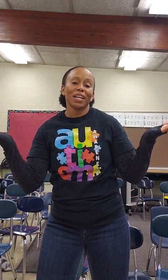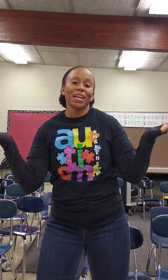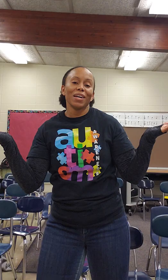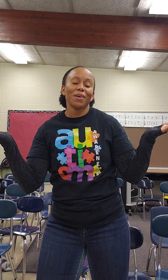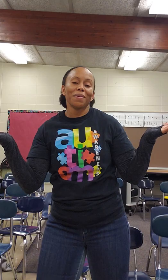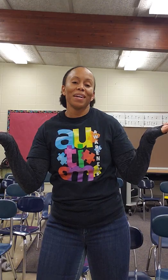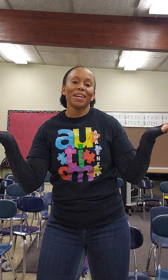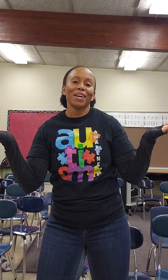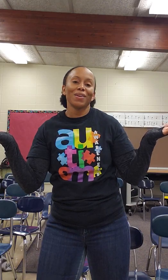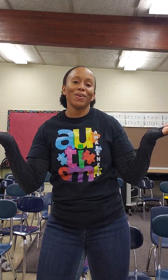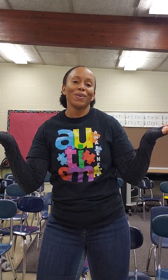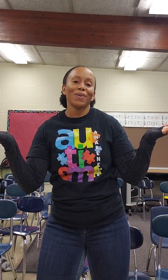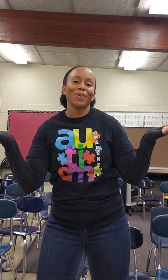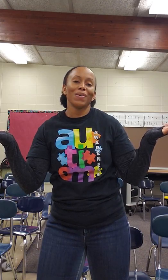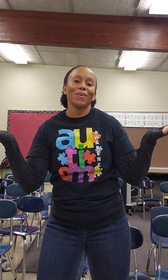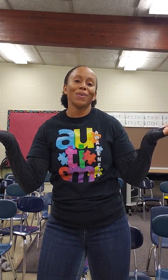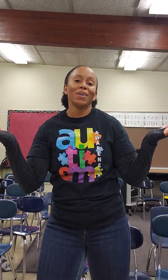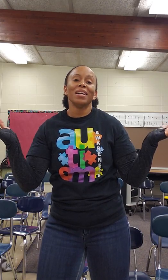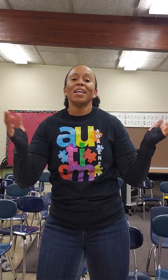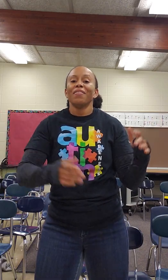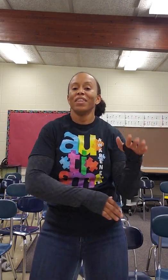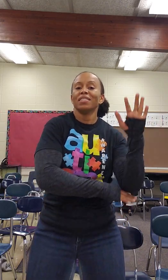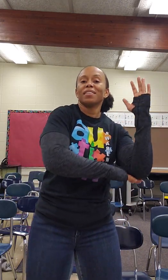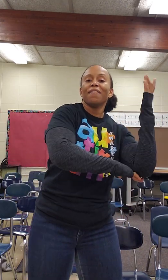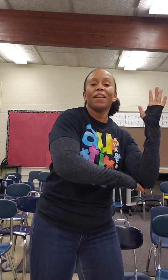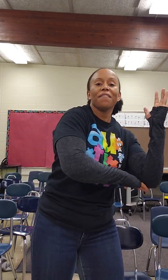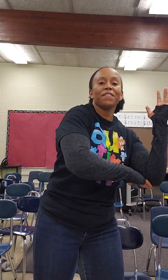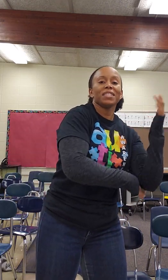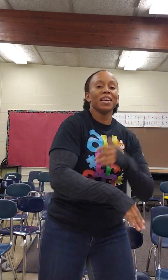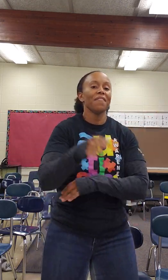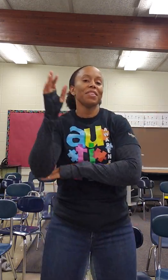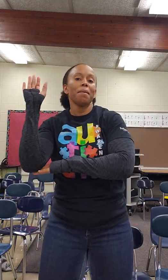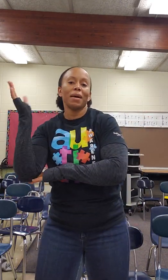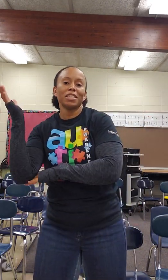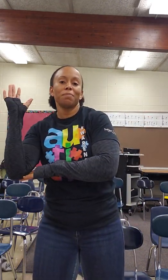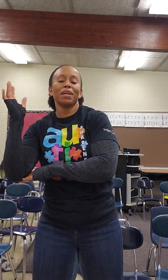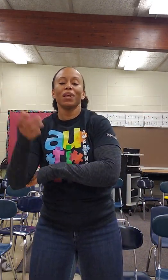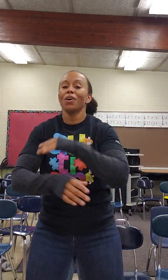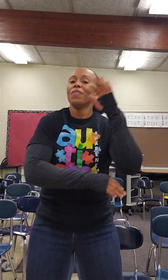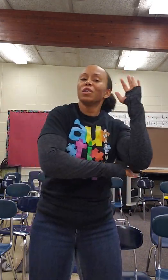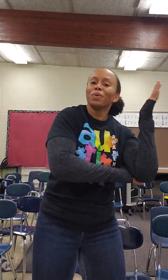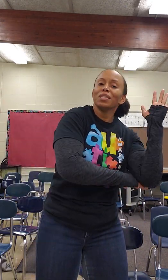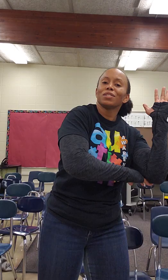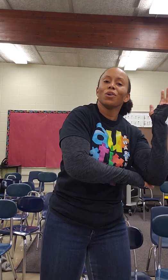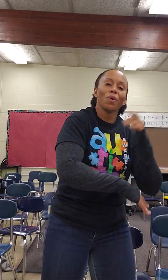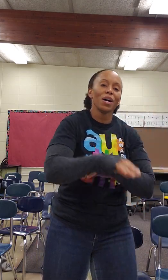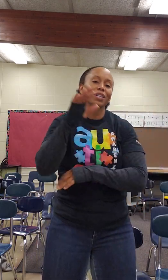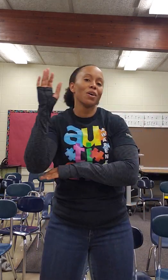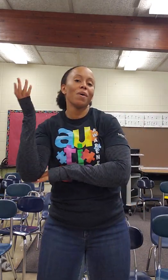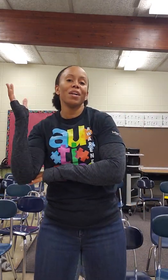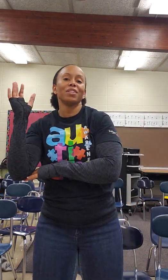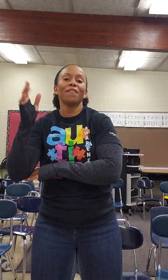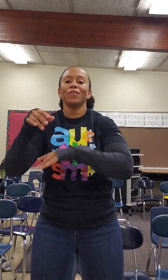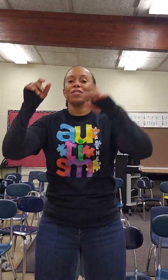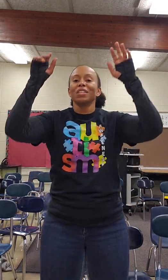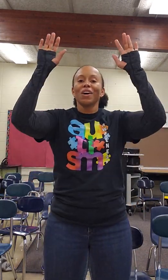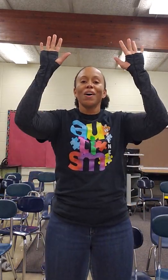glittery and new. This fluffy stuff that makes me glow. This winter wonder, wonderful snow.